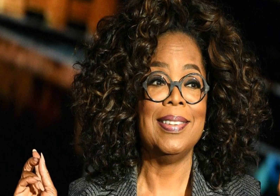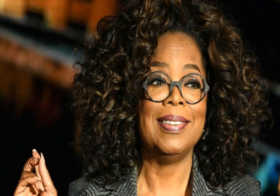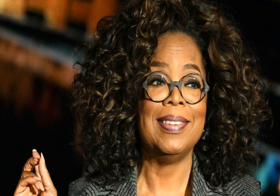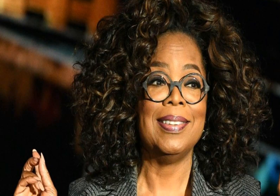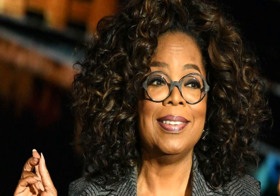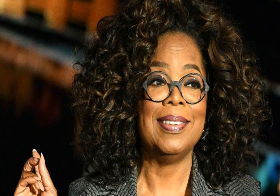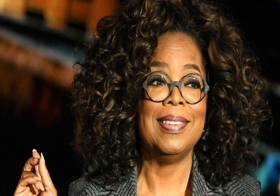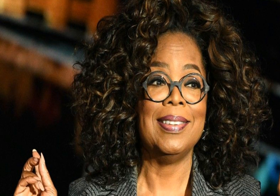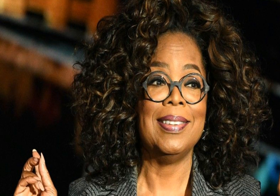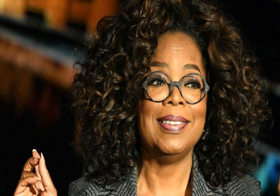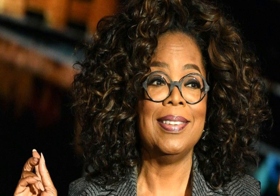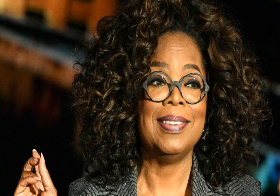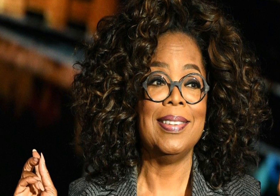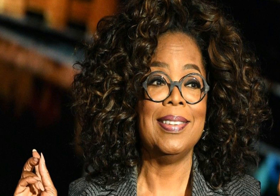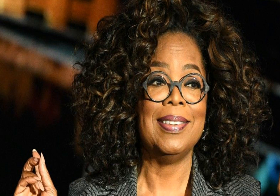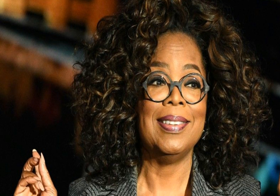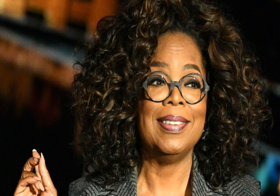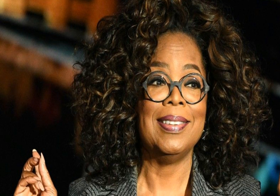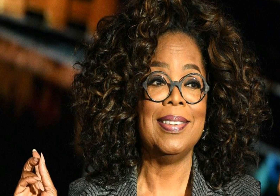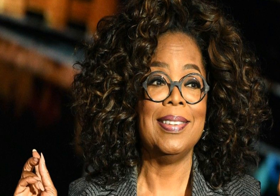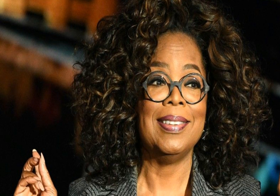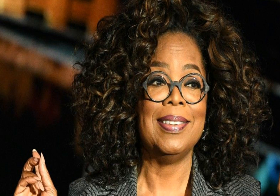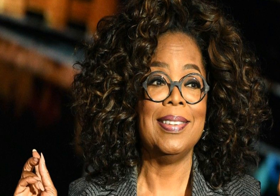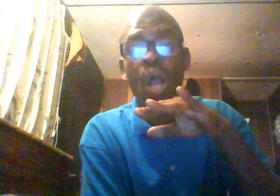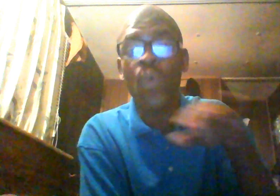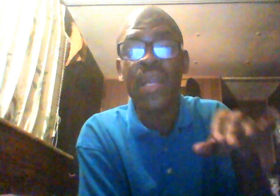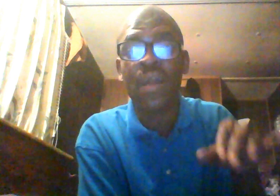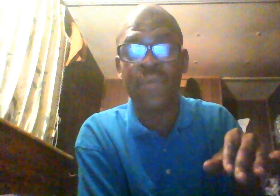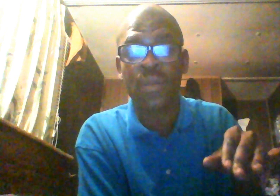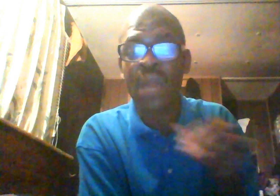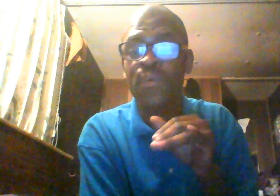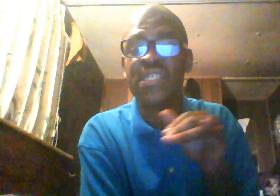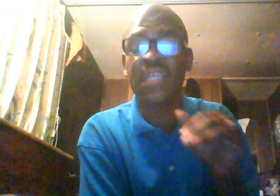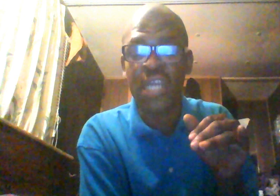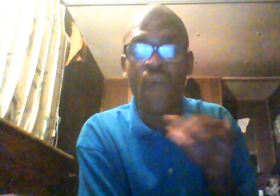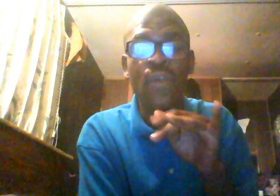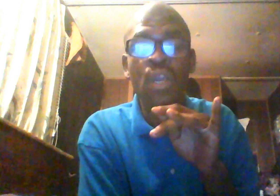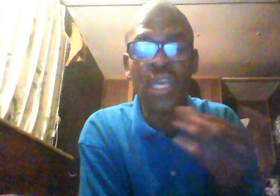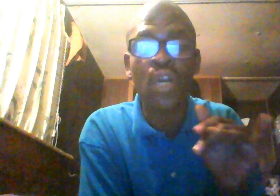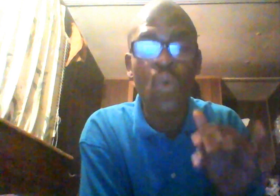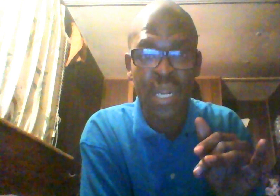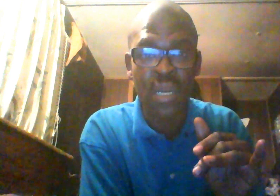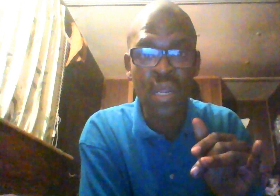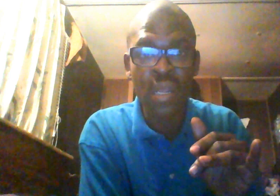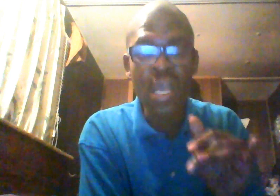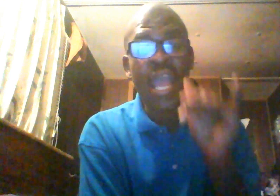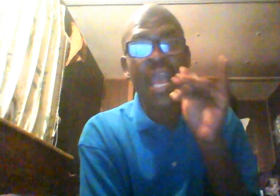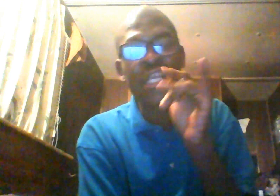Run up on trial and get off. And, get acquitted of it. I don't want to say get off. Get acquitted. And, you